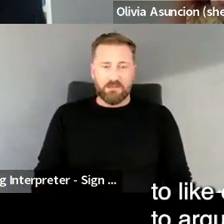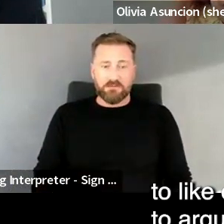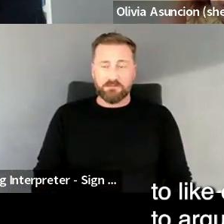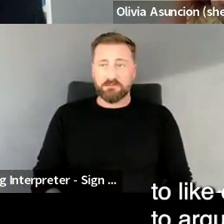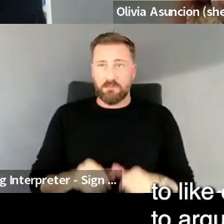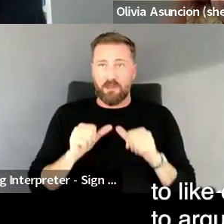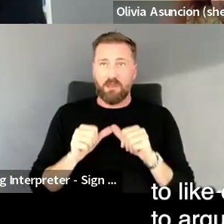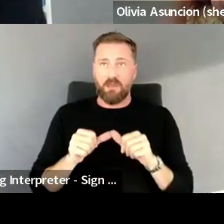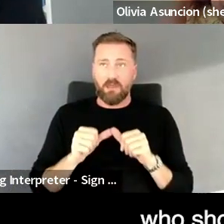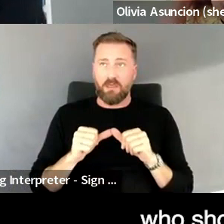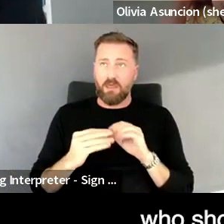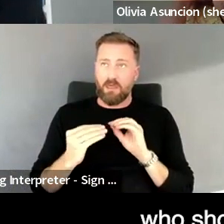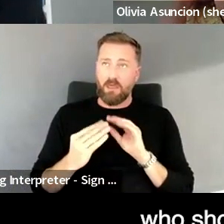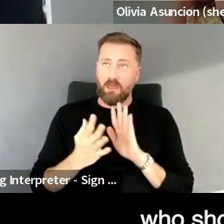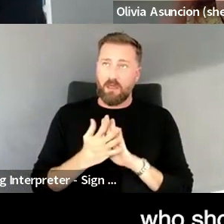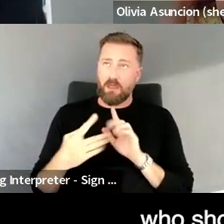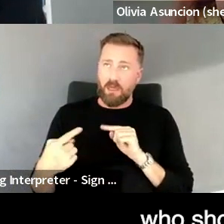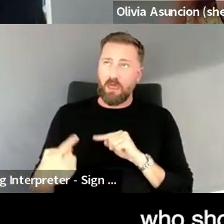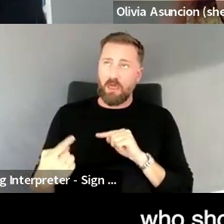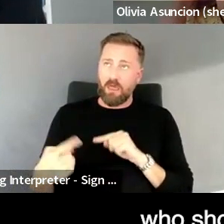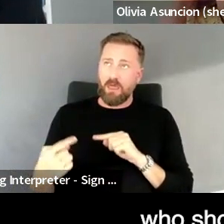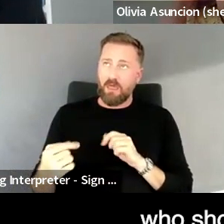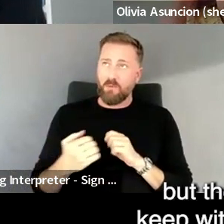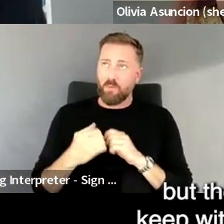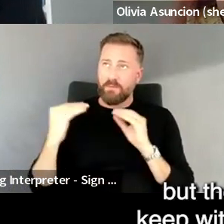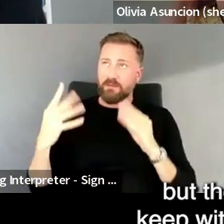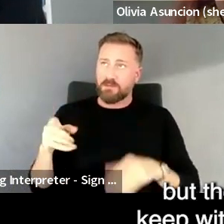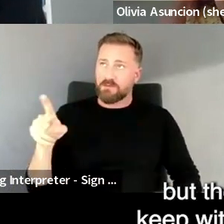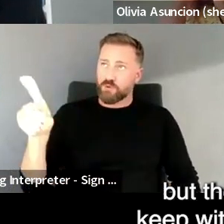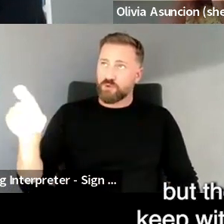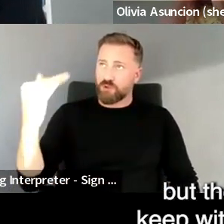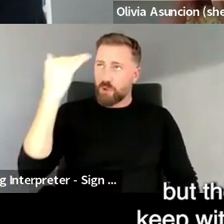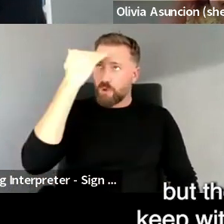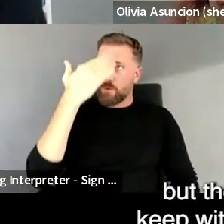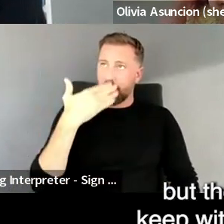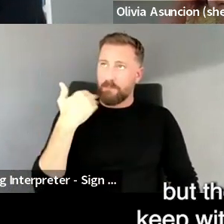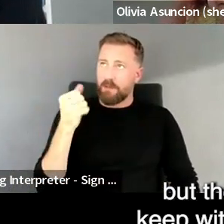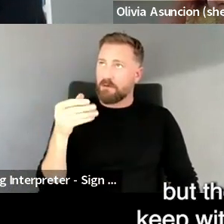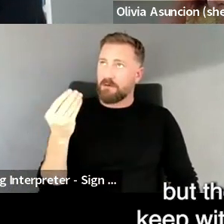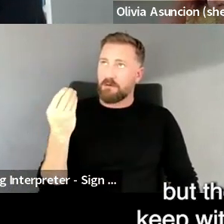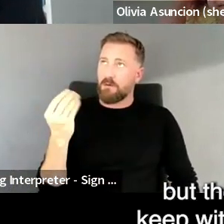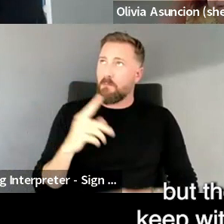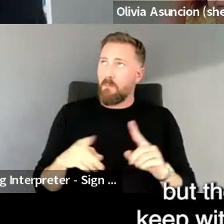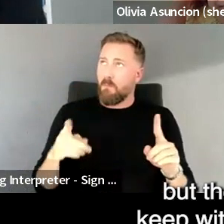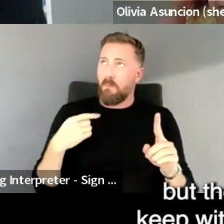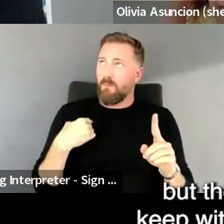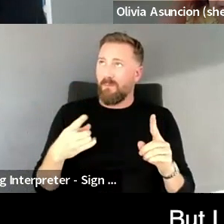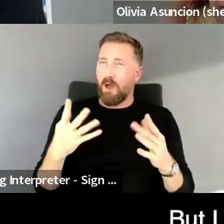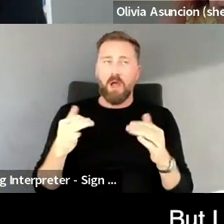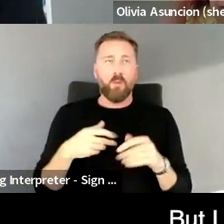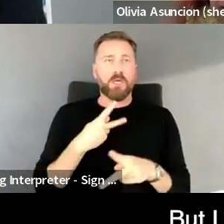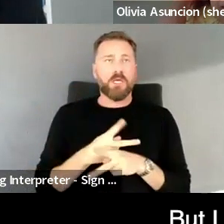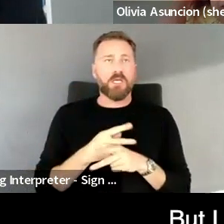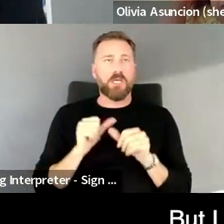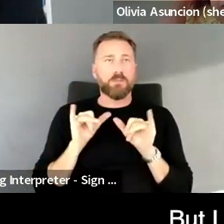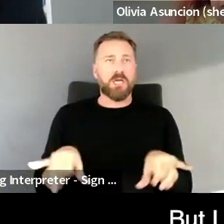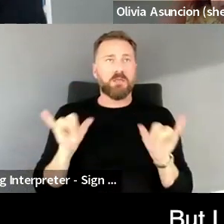with teachers who should know better, but they just want to keep with the status quo. But